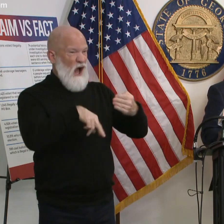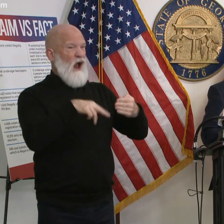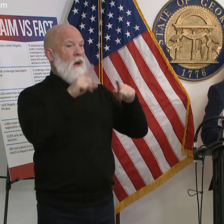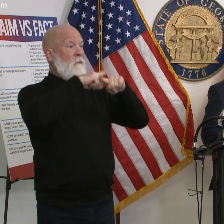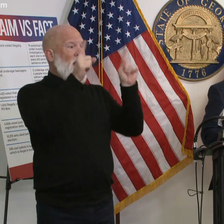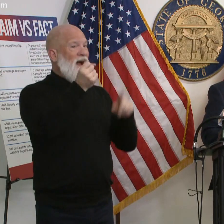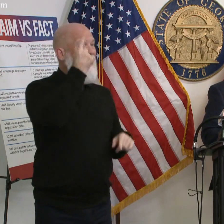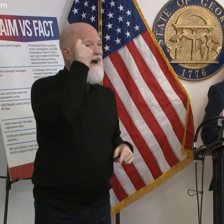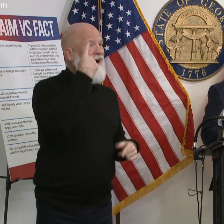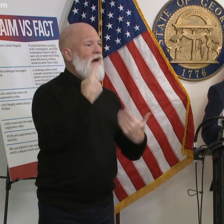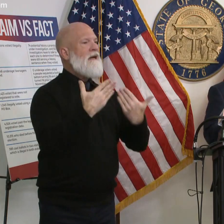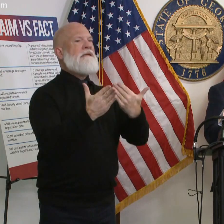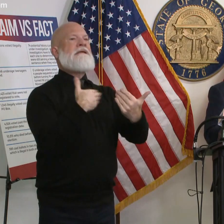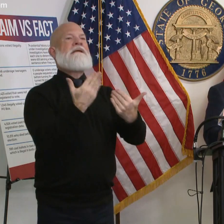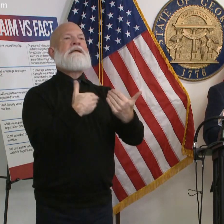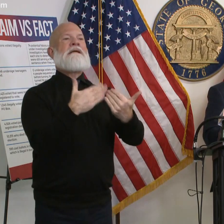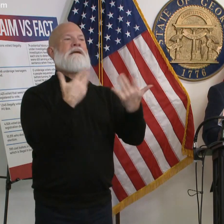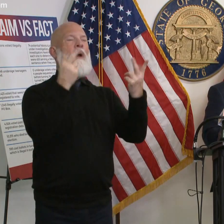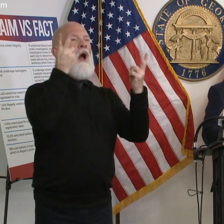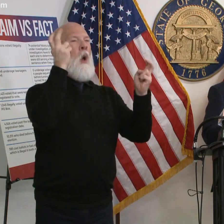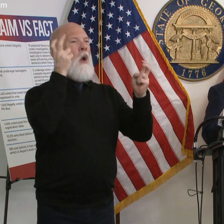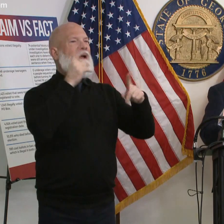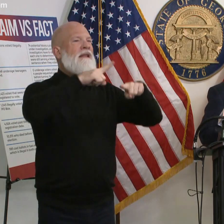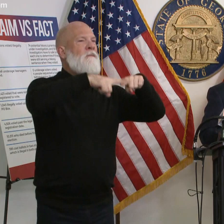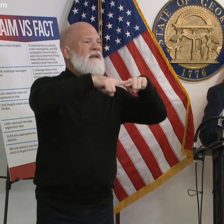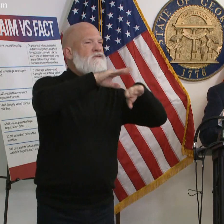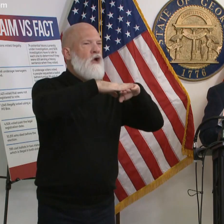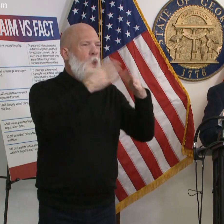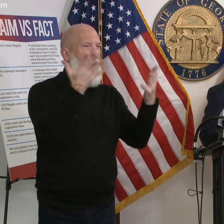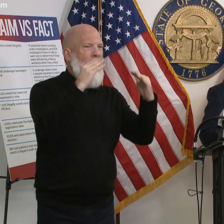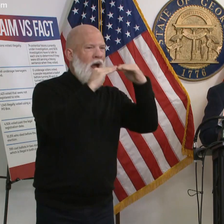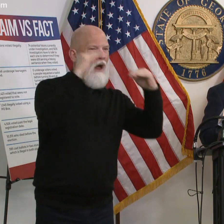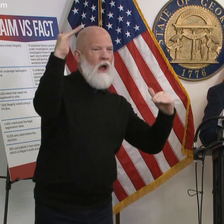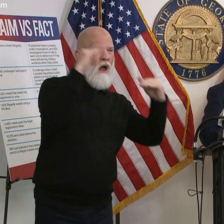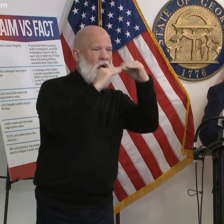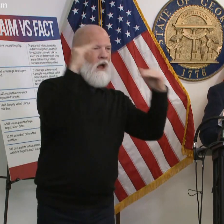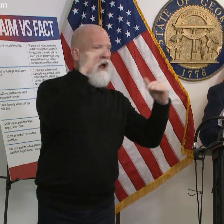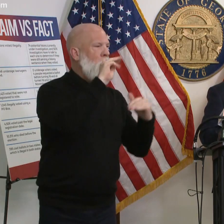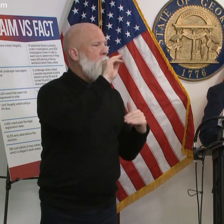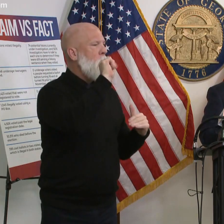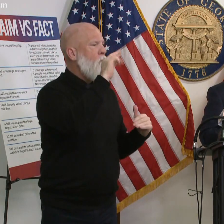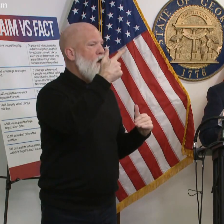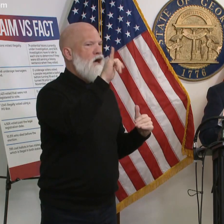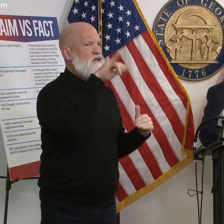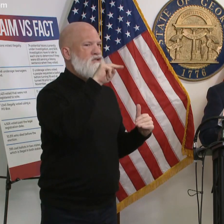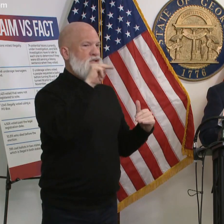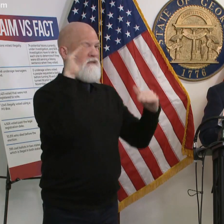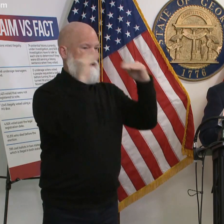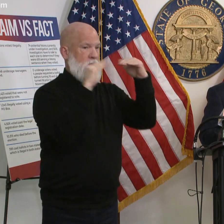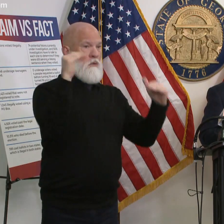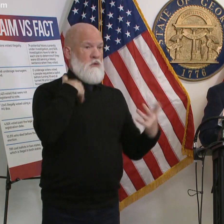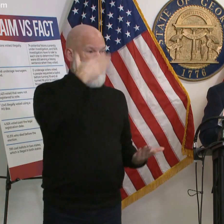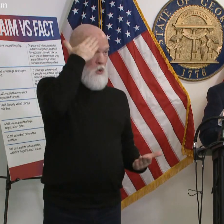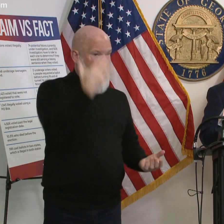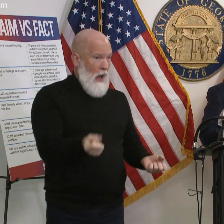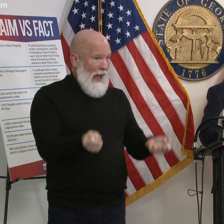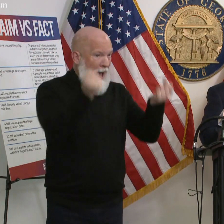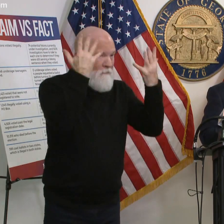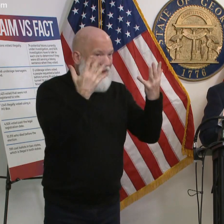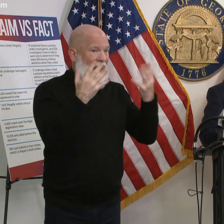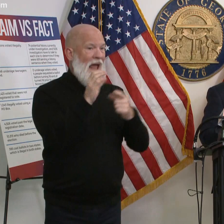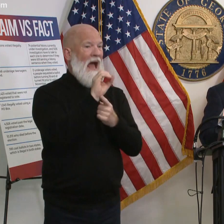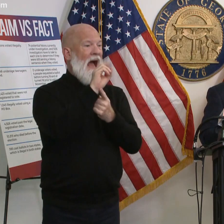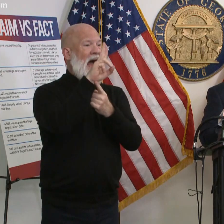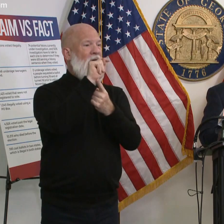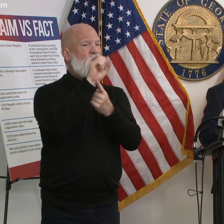on the margin when you want to get a final outcome we will know the outstanding number of ballots if i'm a betting person which i'm not i would